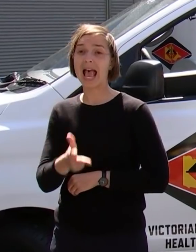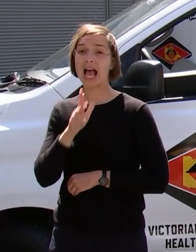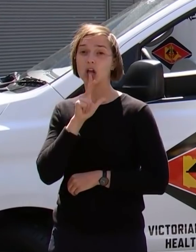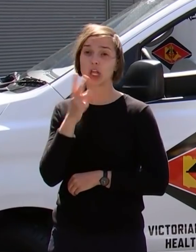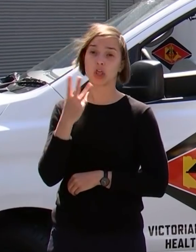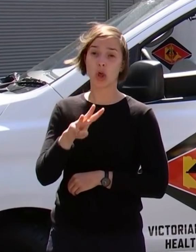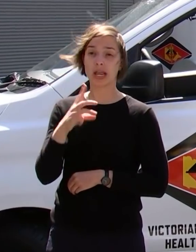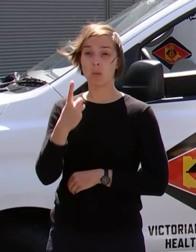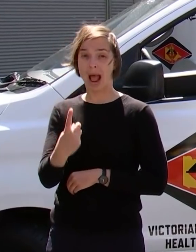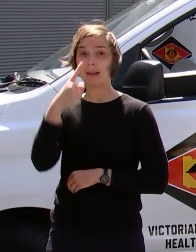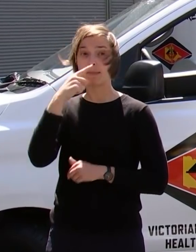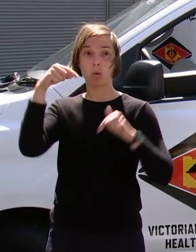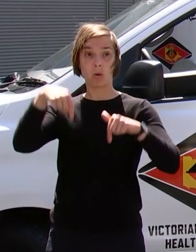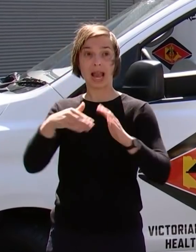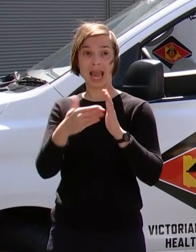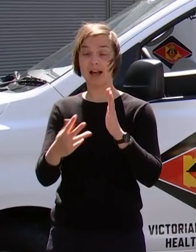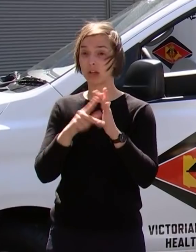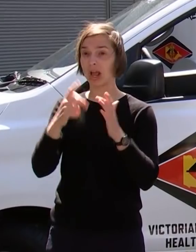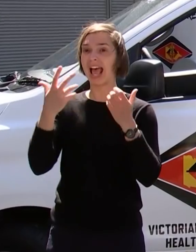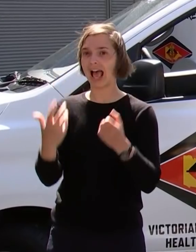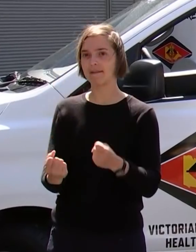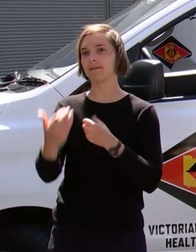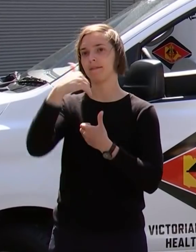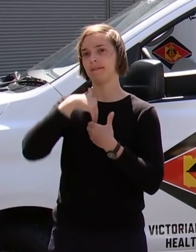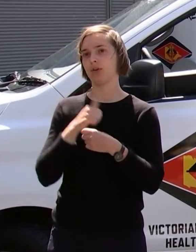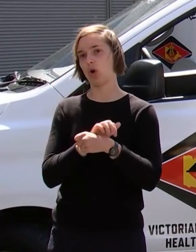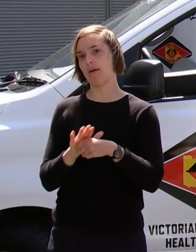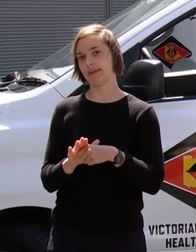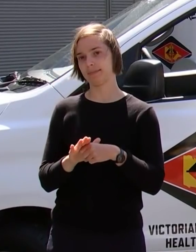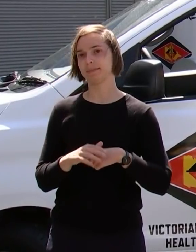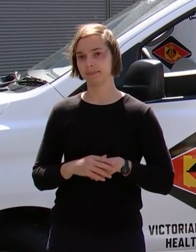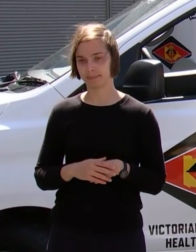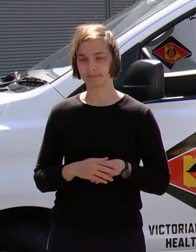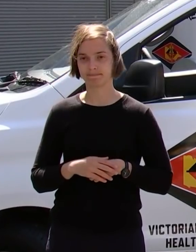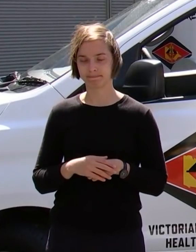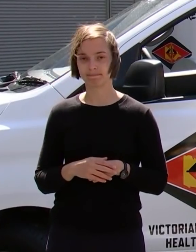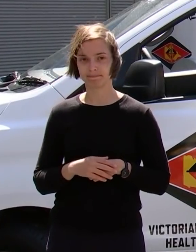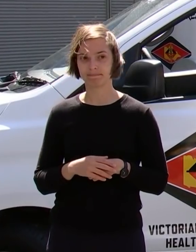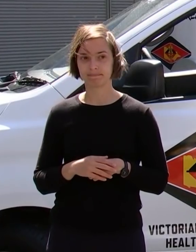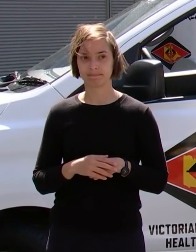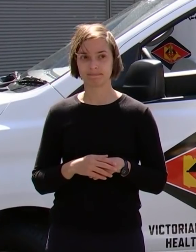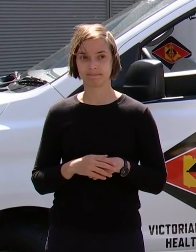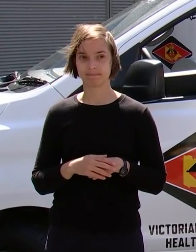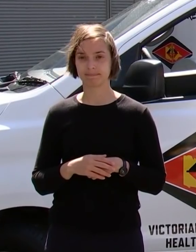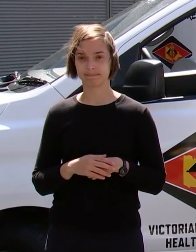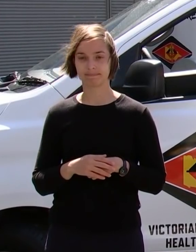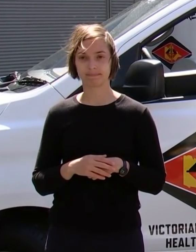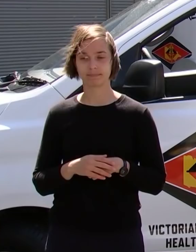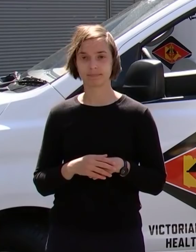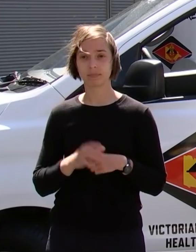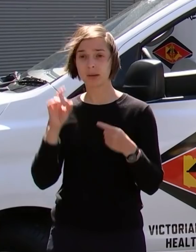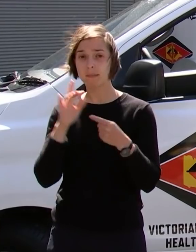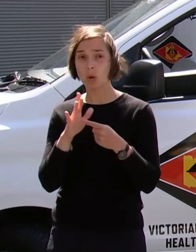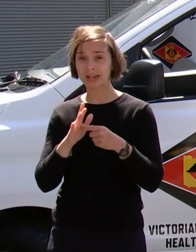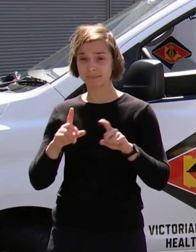active cases of COVID-19 in our community. And it's important,